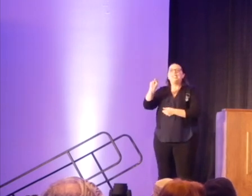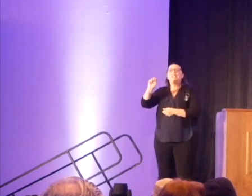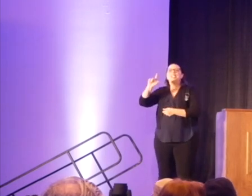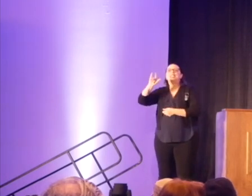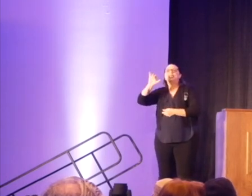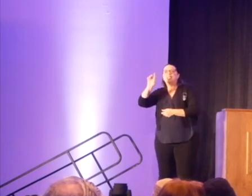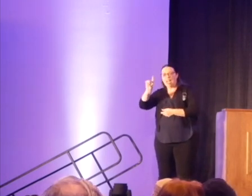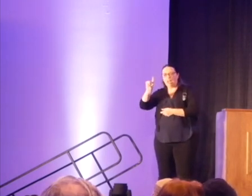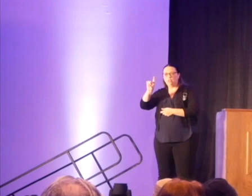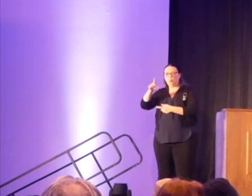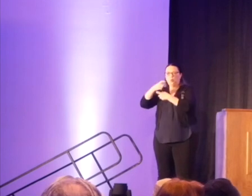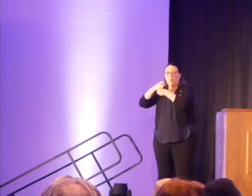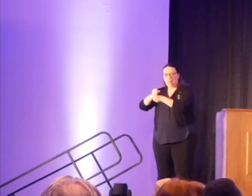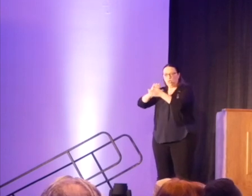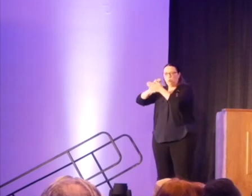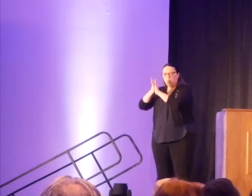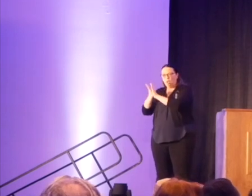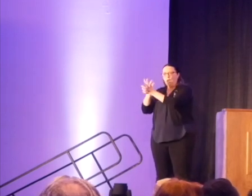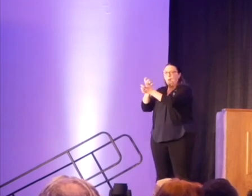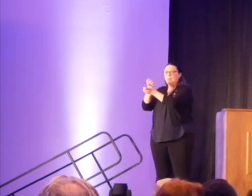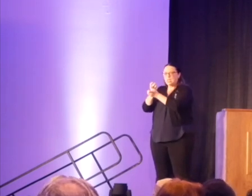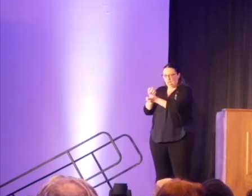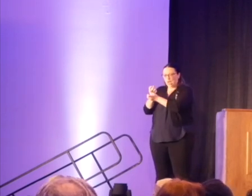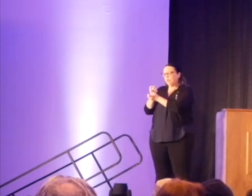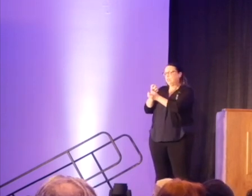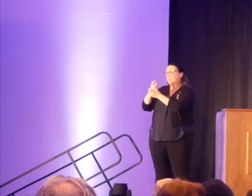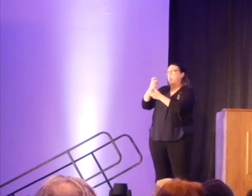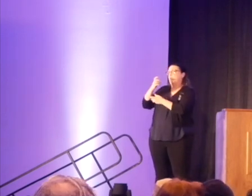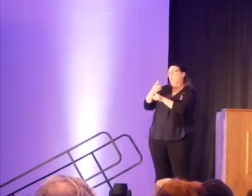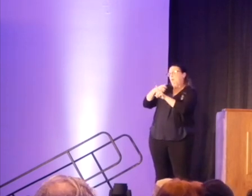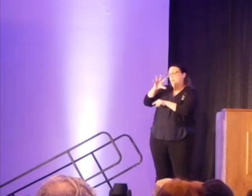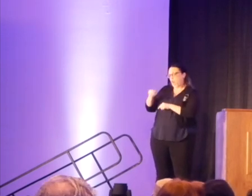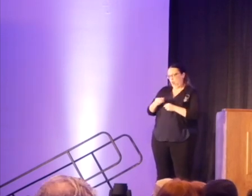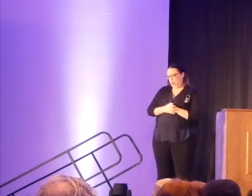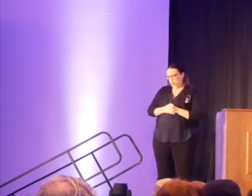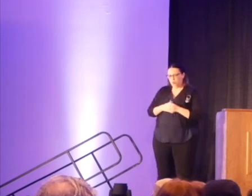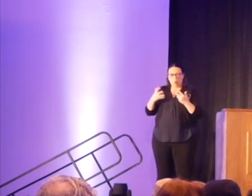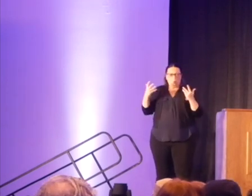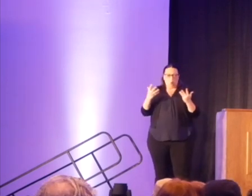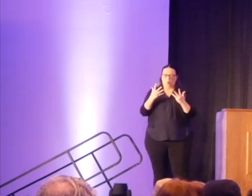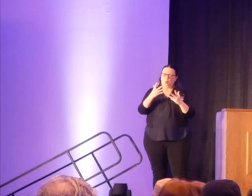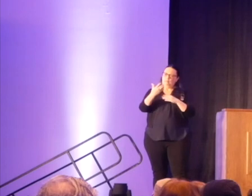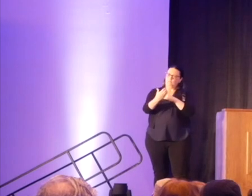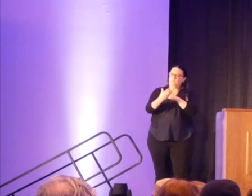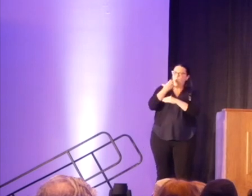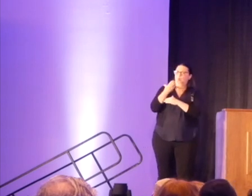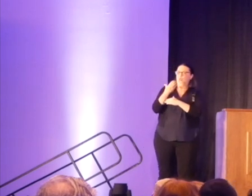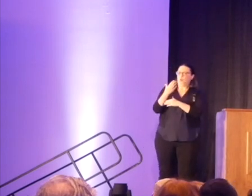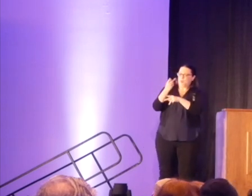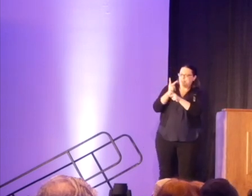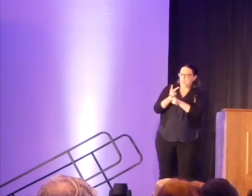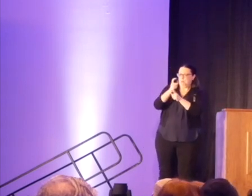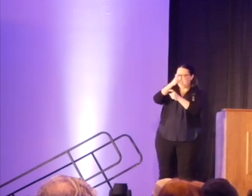What does it mean for us to carry the trauma as, you know, the children and grandchildren and